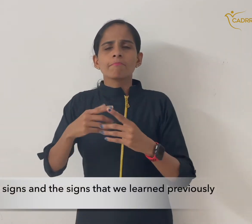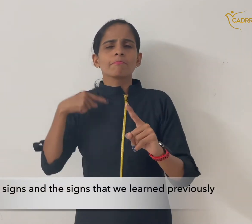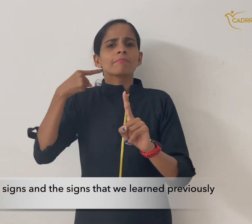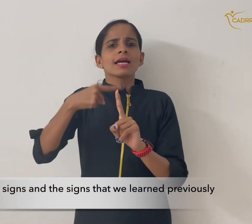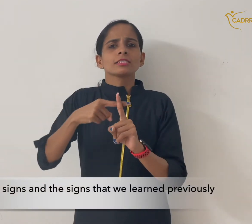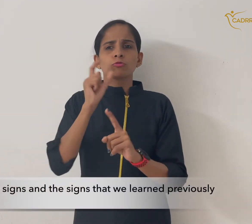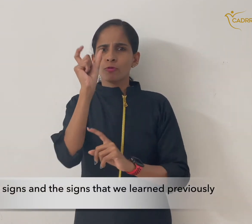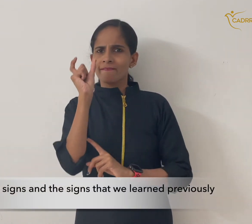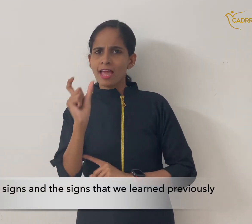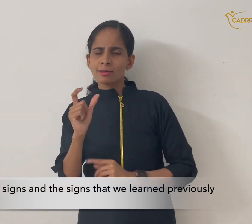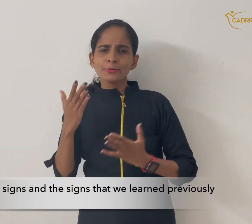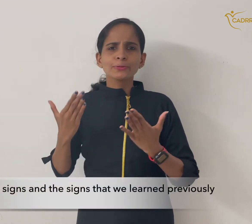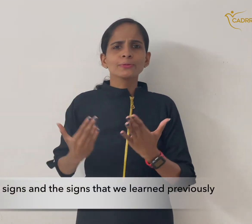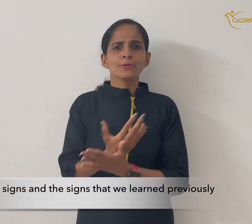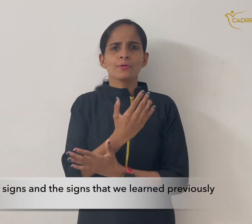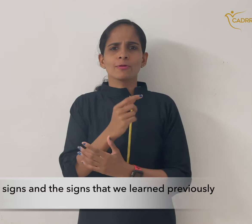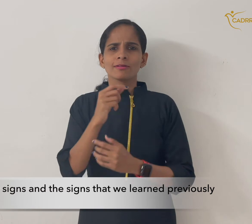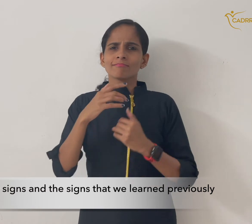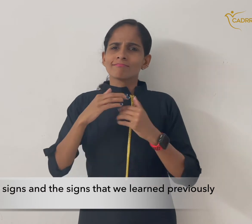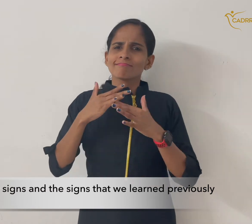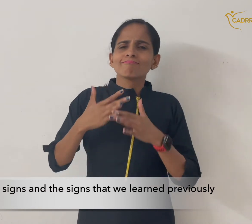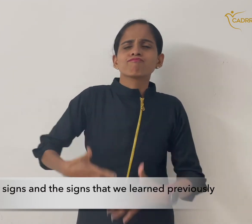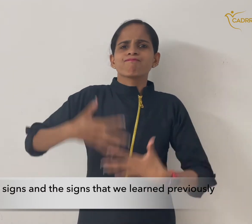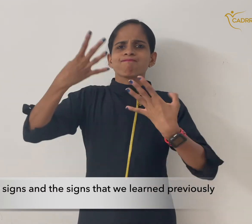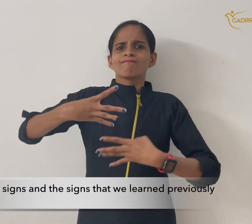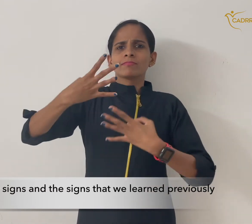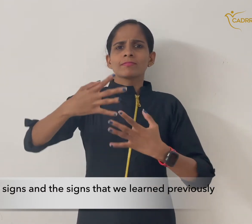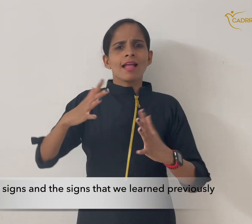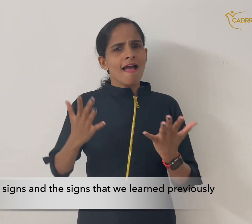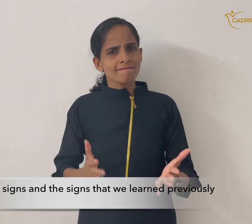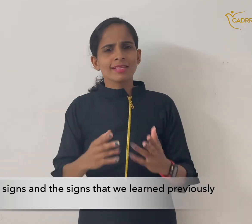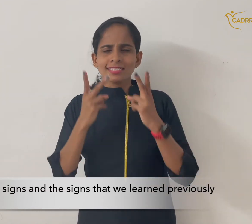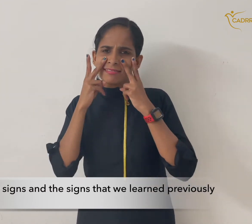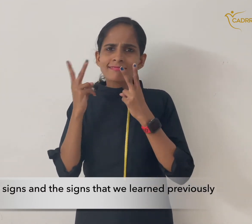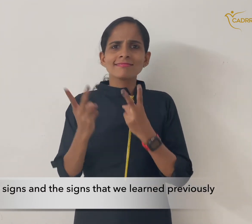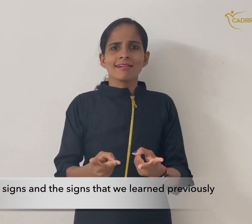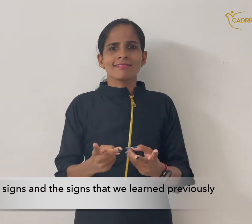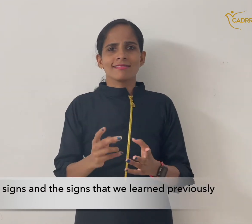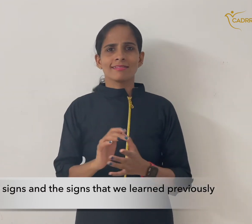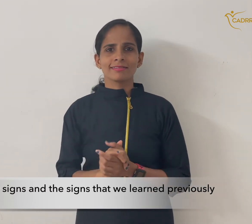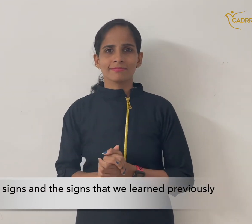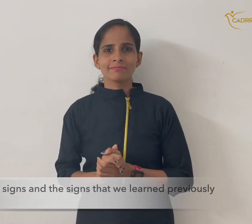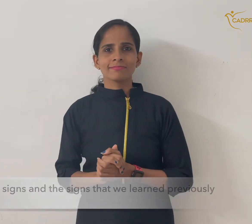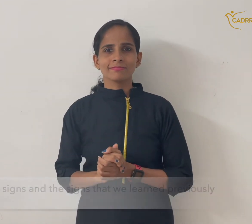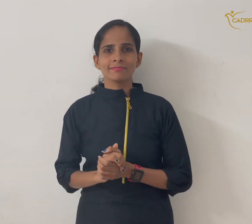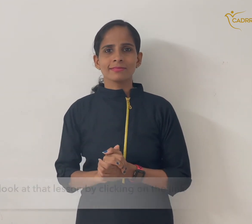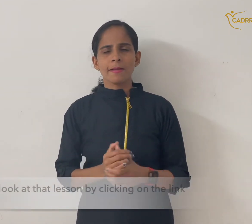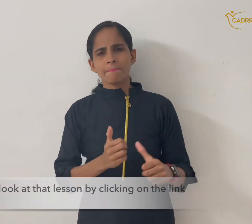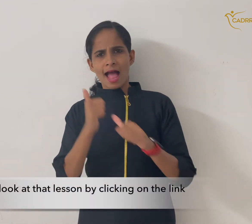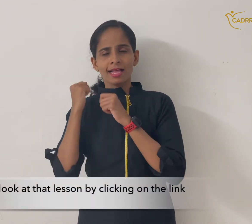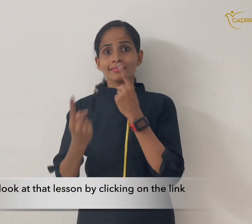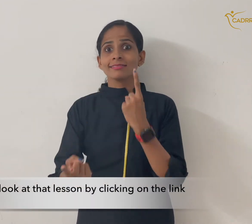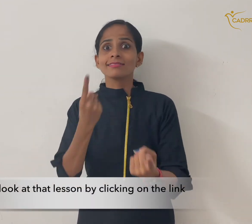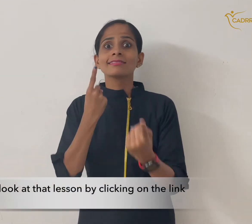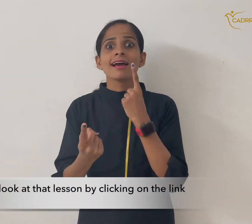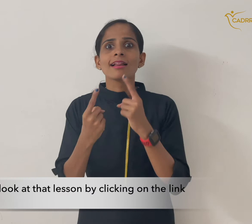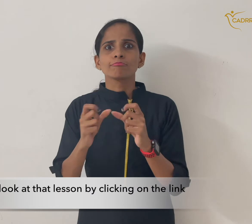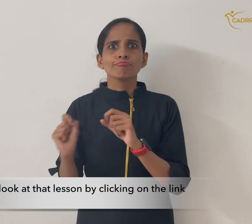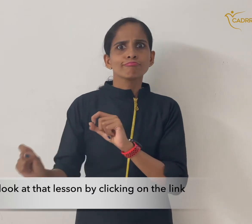and the signs that we learnt previously. You can look at that lesson by